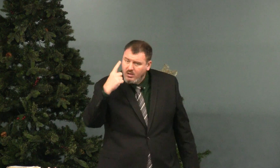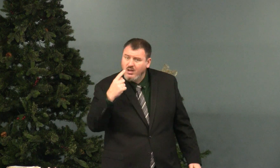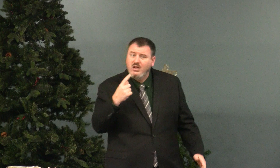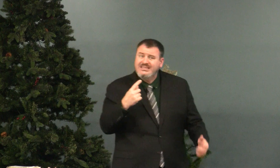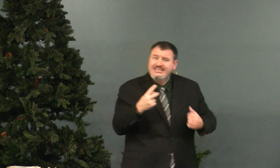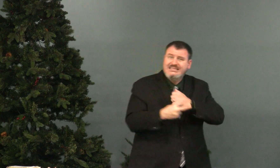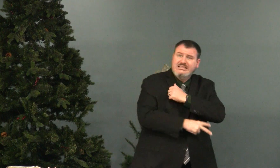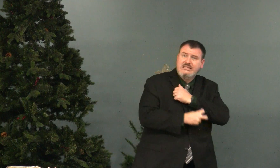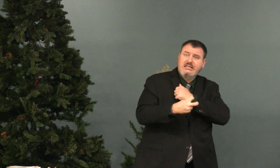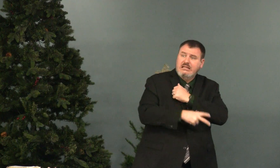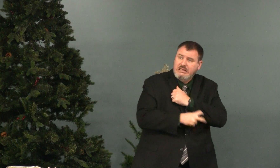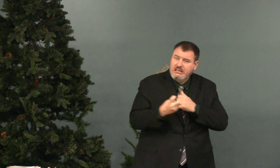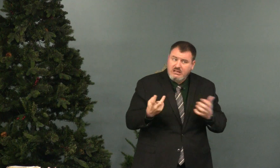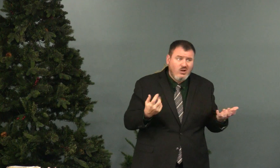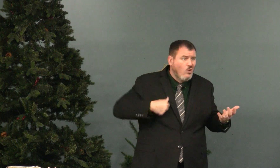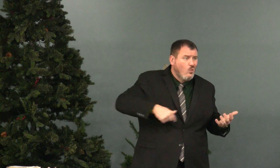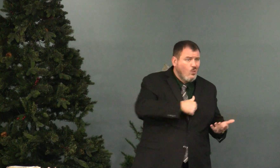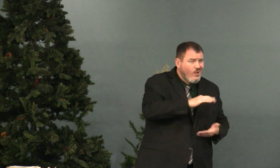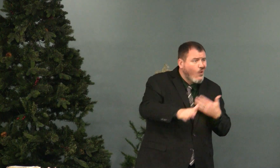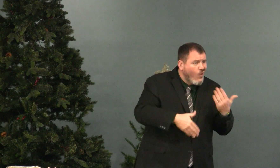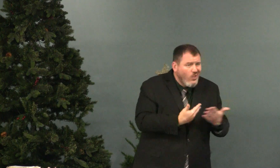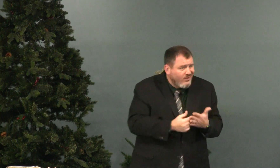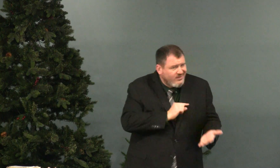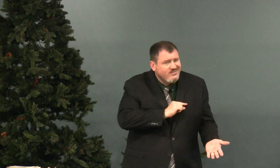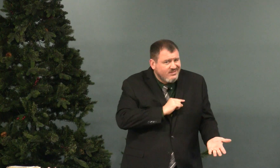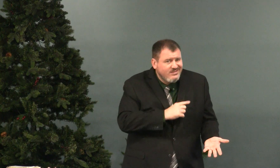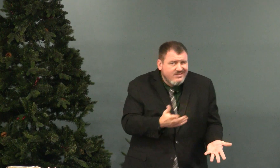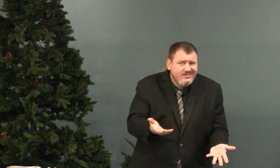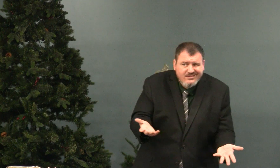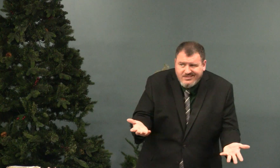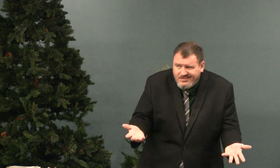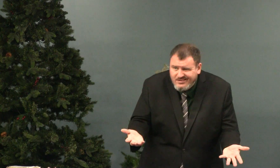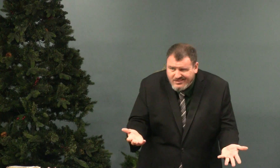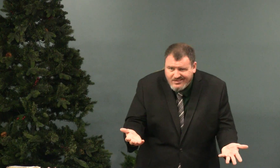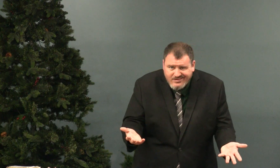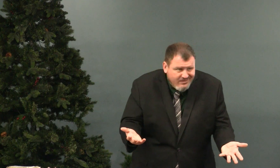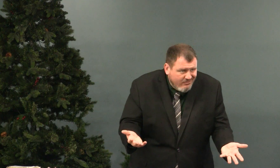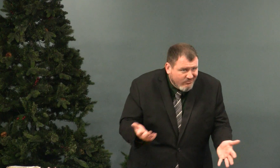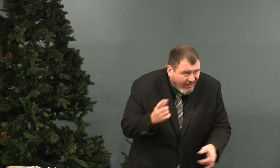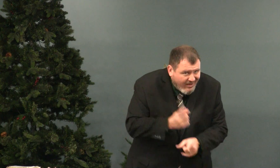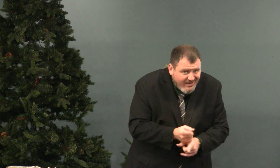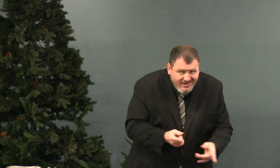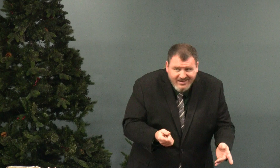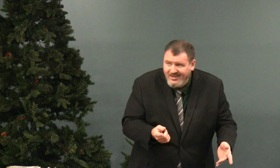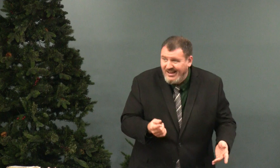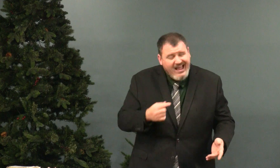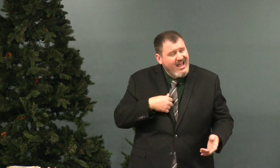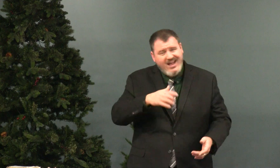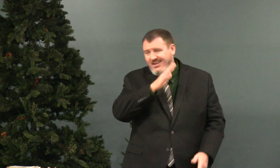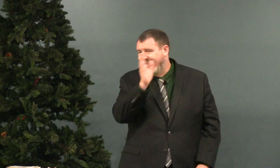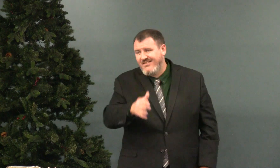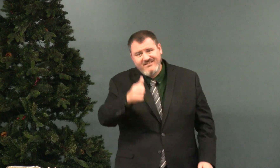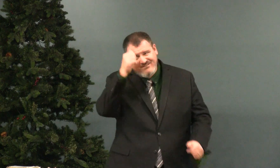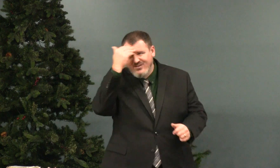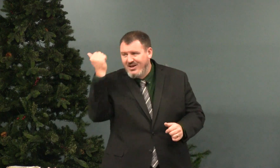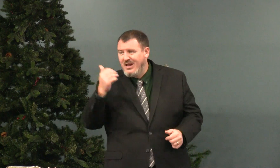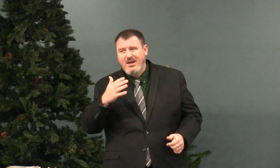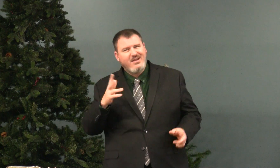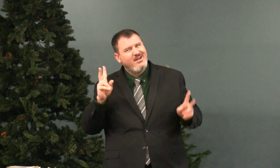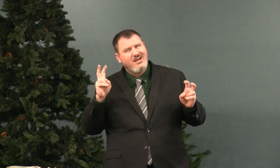stealing, we're all guilty of this, right? And I'll never